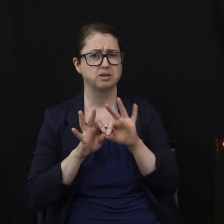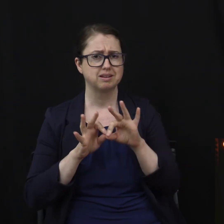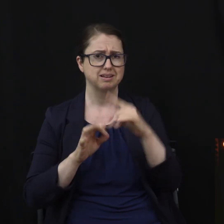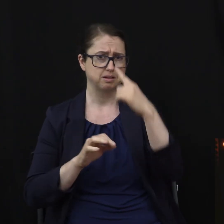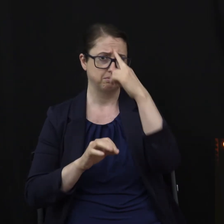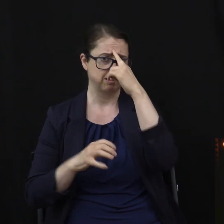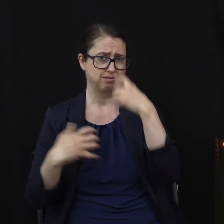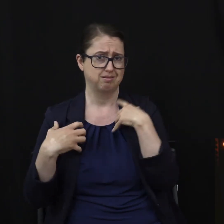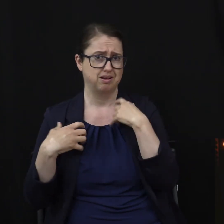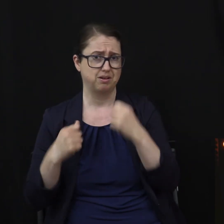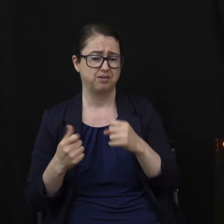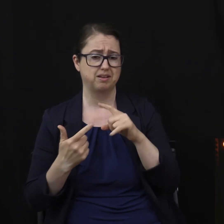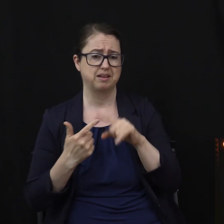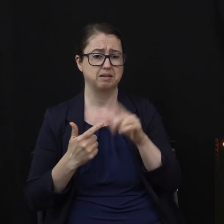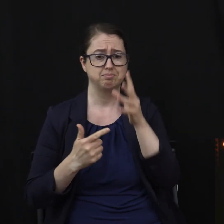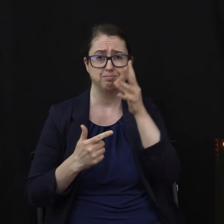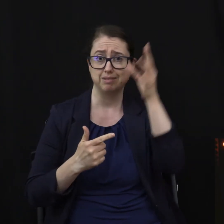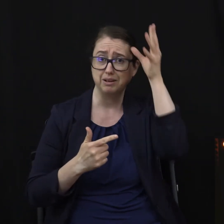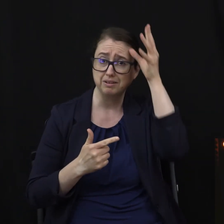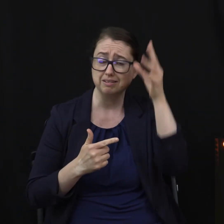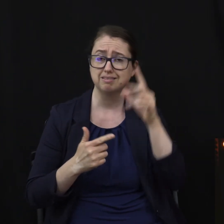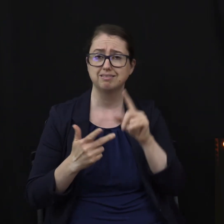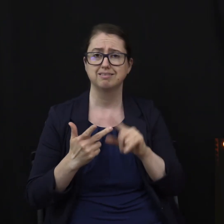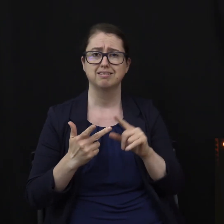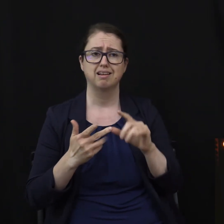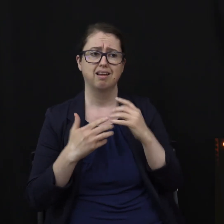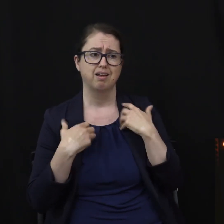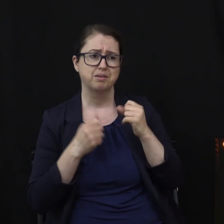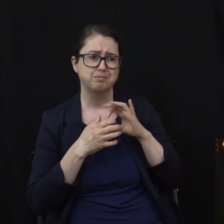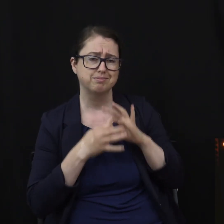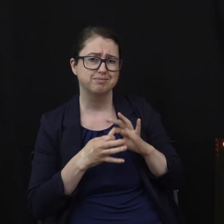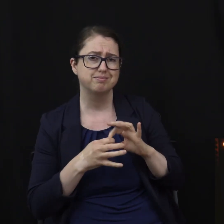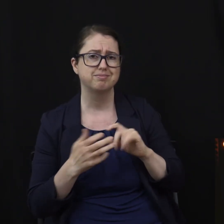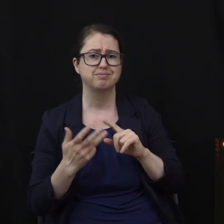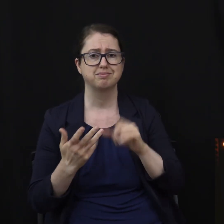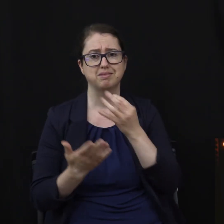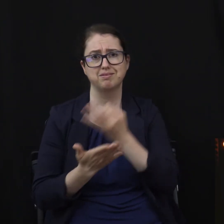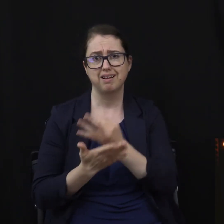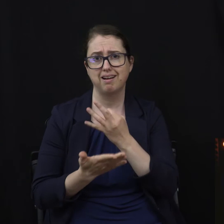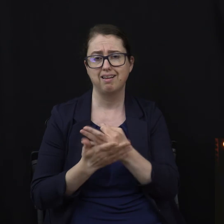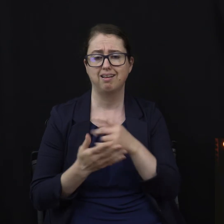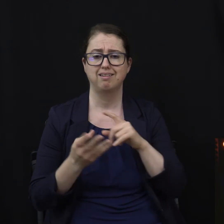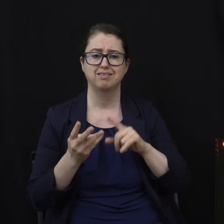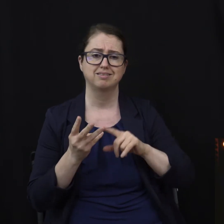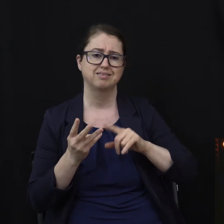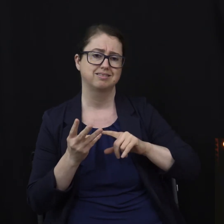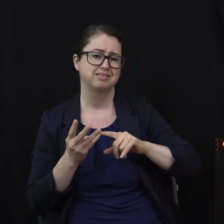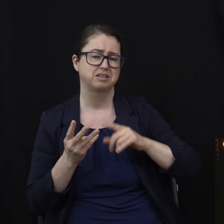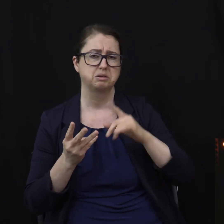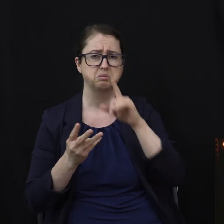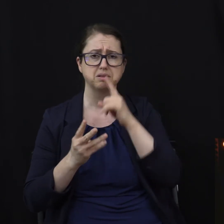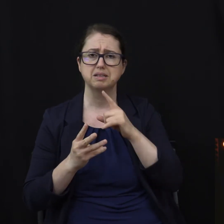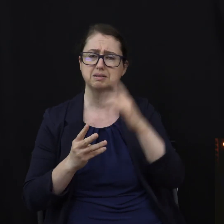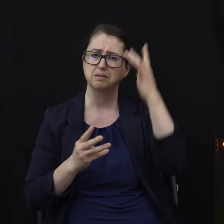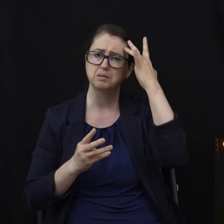parenting, healthy relationships, finances, making smart choices. So let me ask you a question.